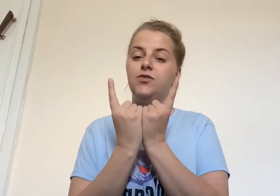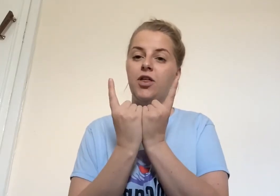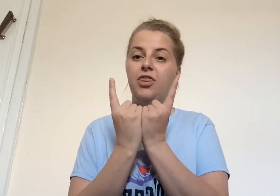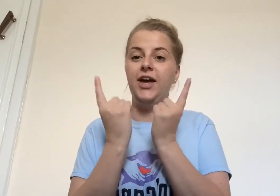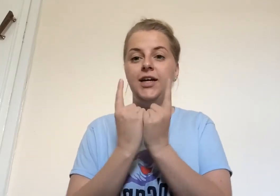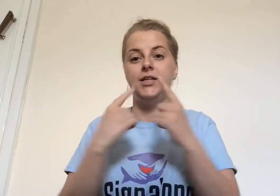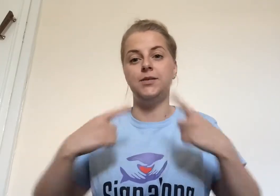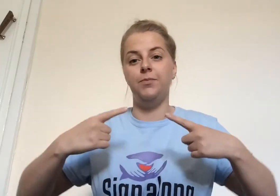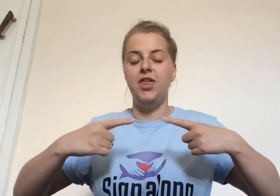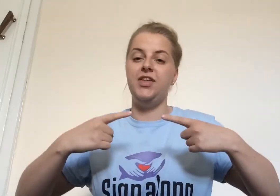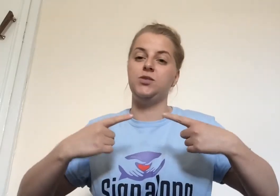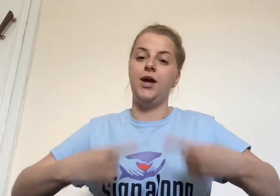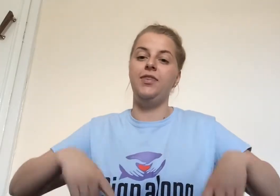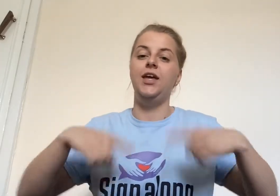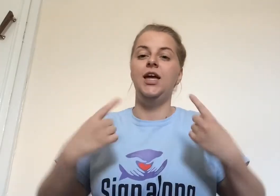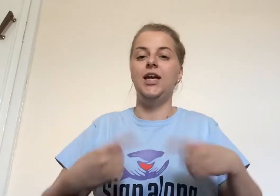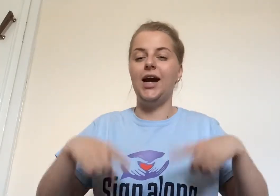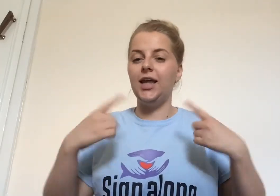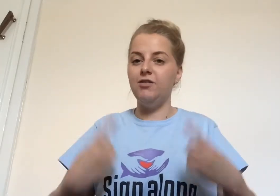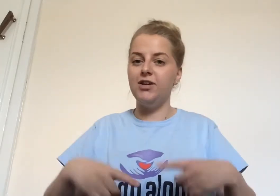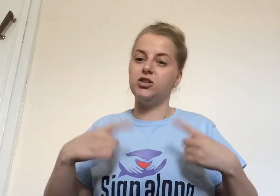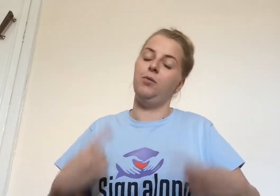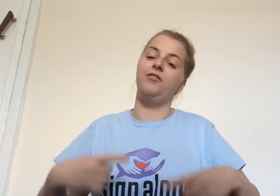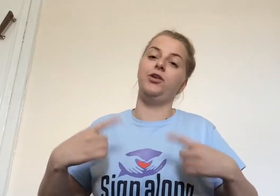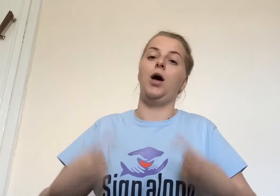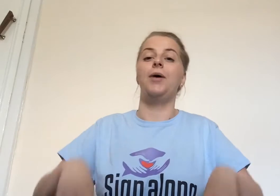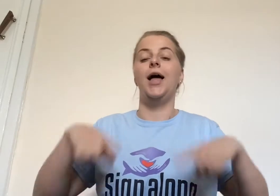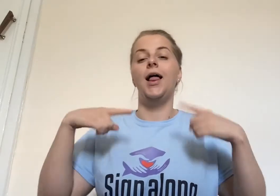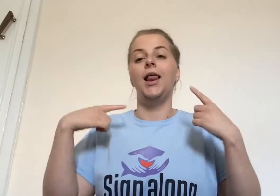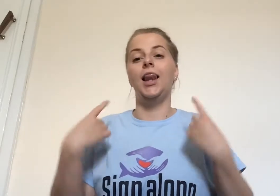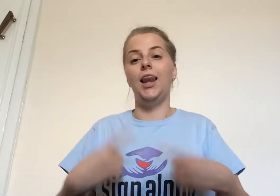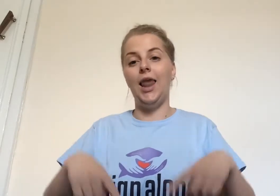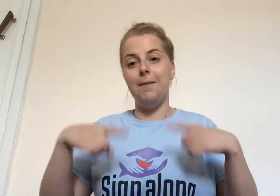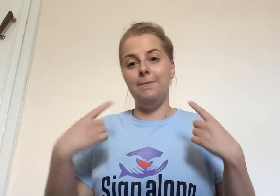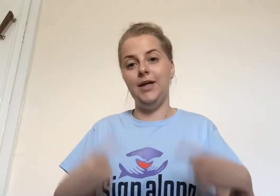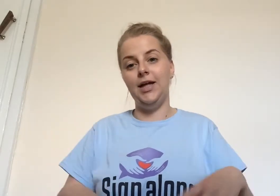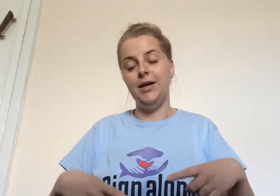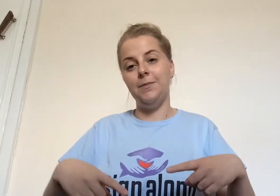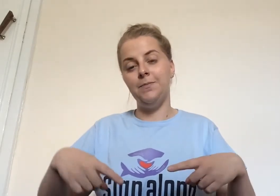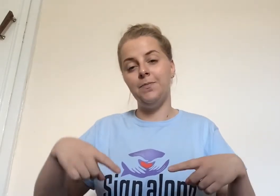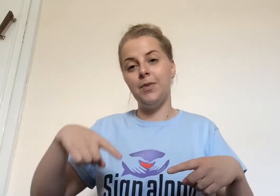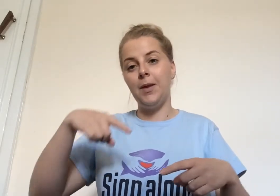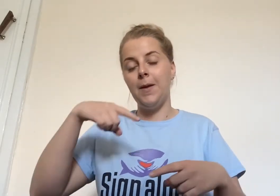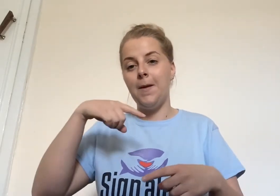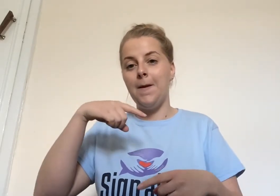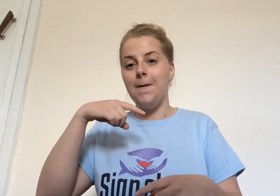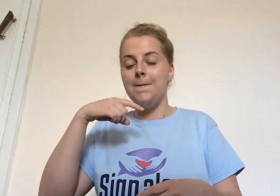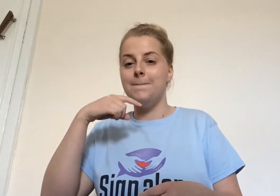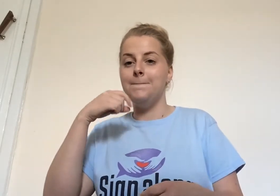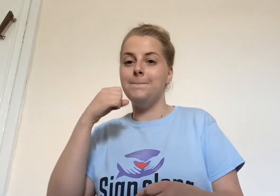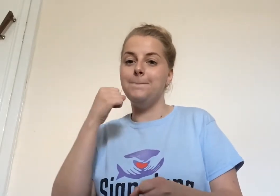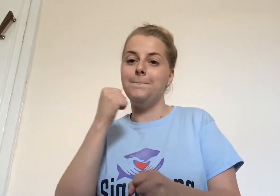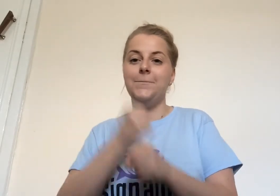for things, but they're this way and you kind of let your wrist go a bit floppy. Let me be